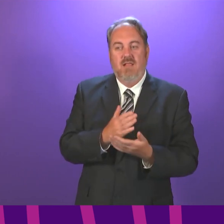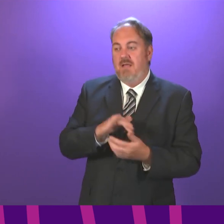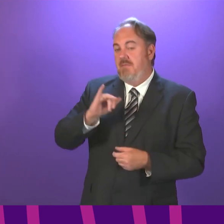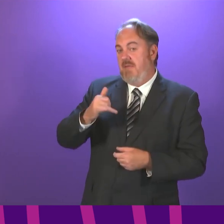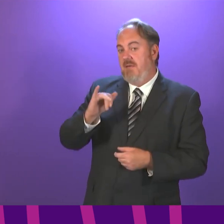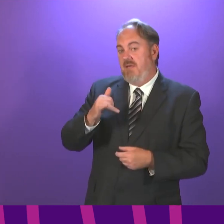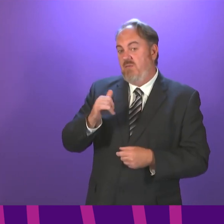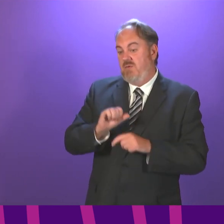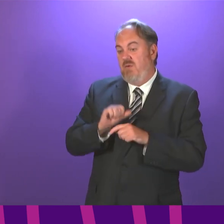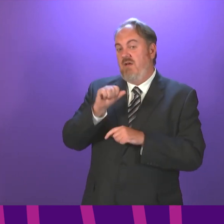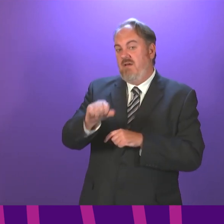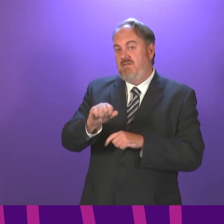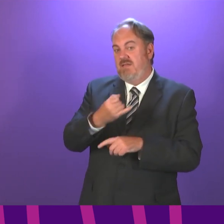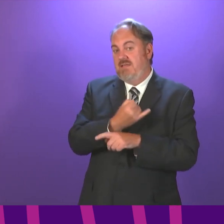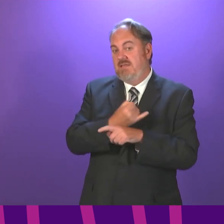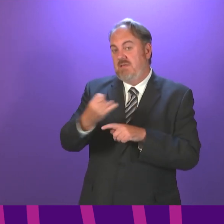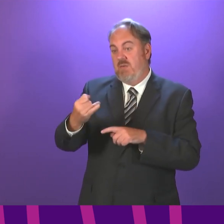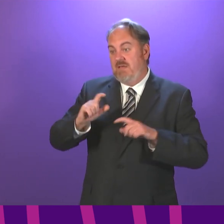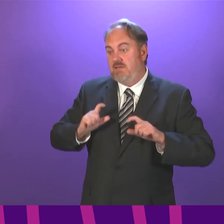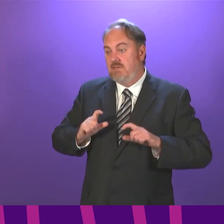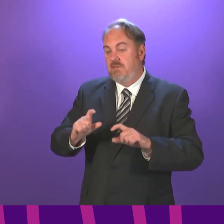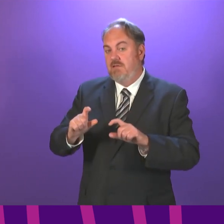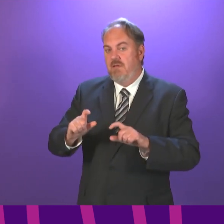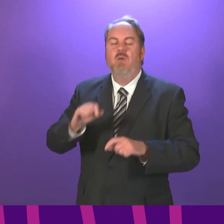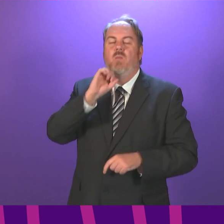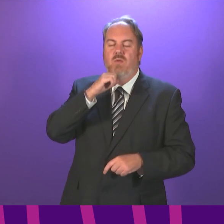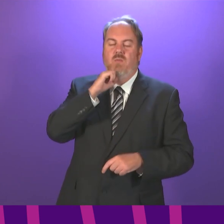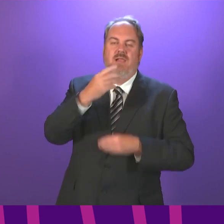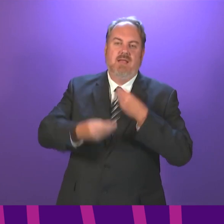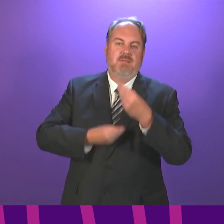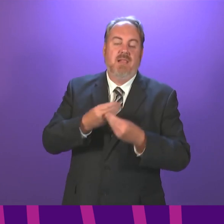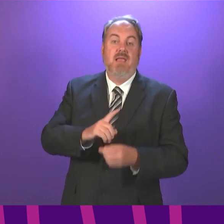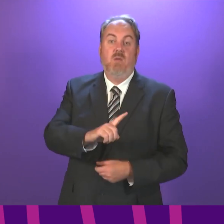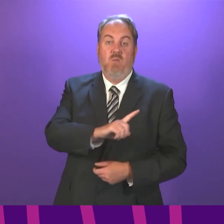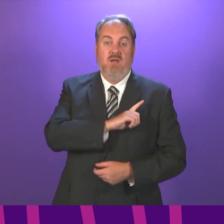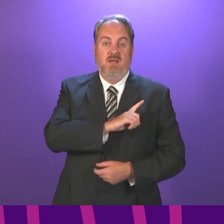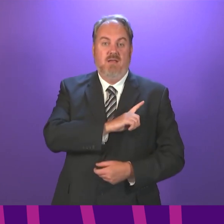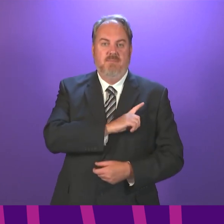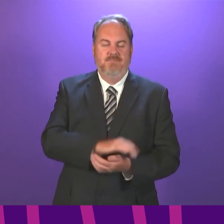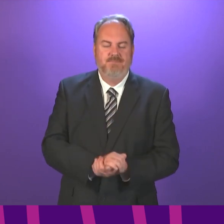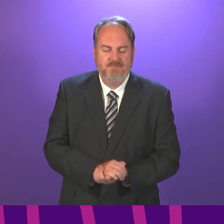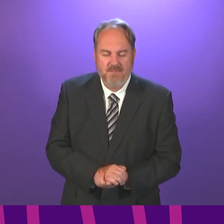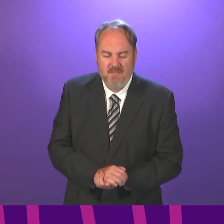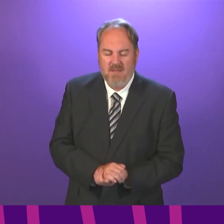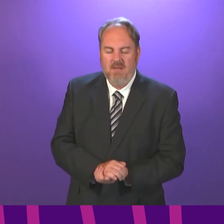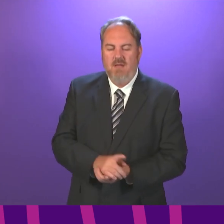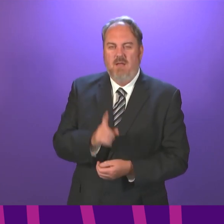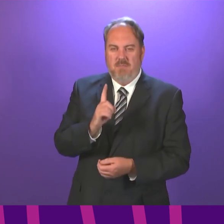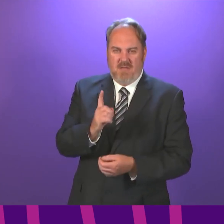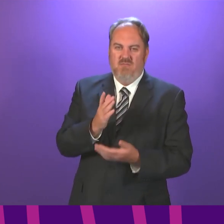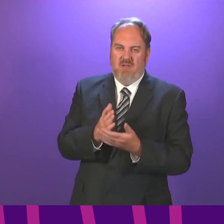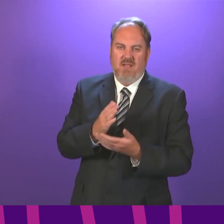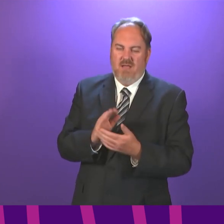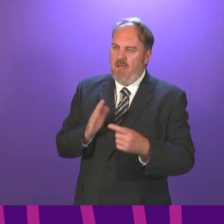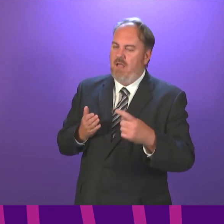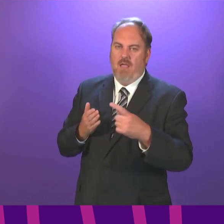extend beyond six weeks, we would set the reasons for that clearly. there are a few things more important than getting schools and the lives